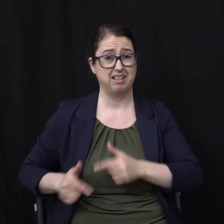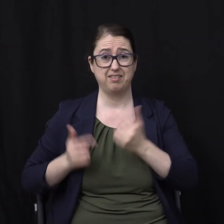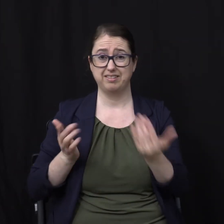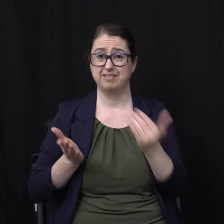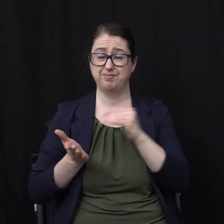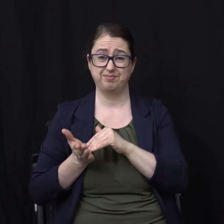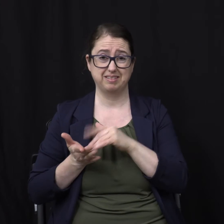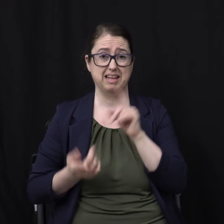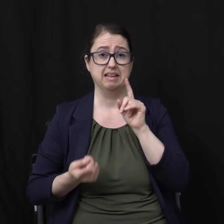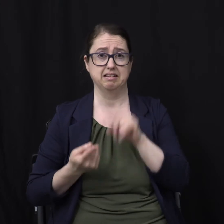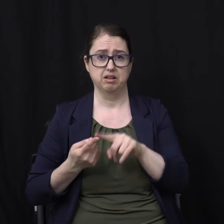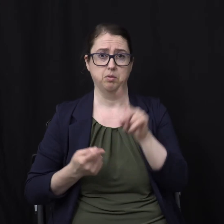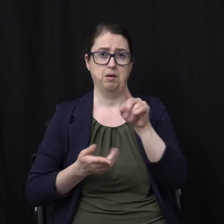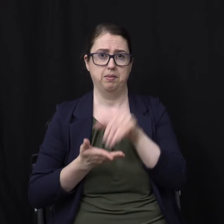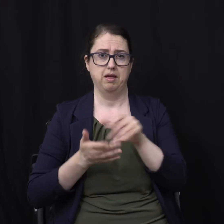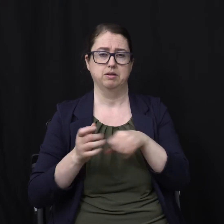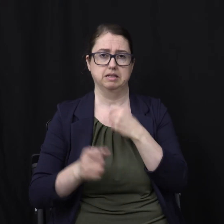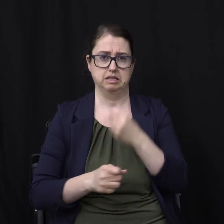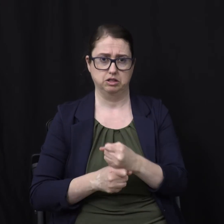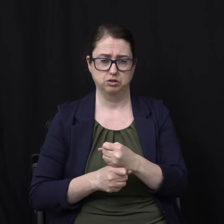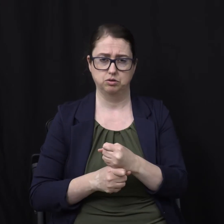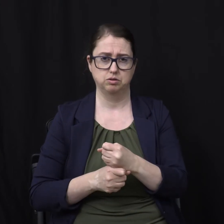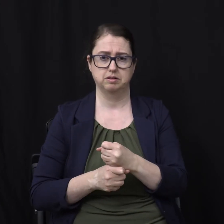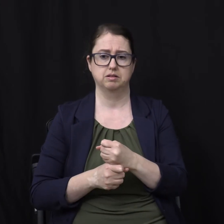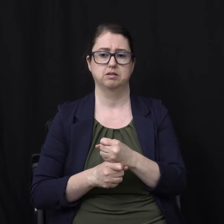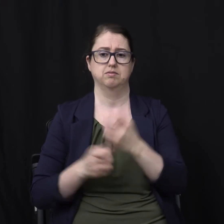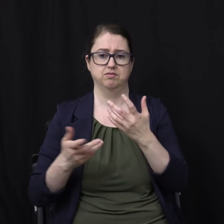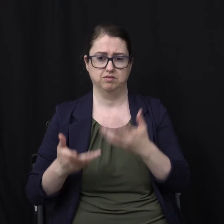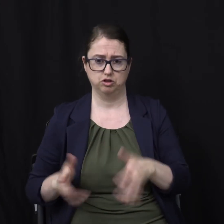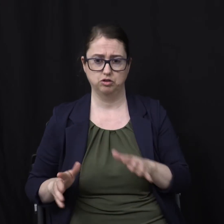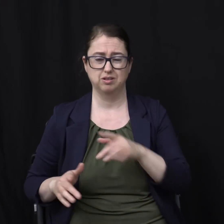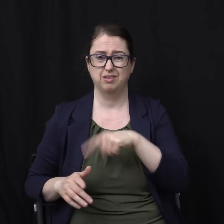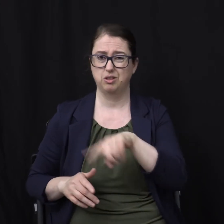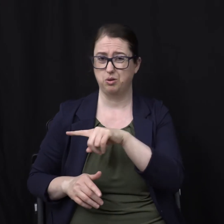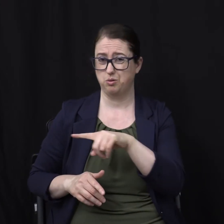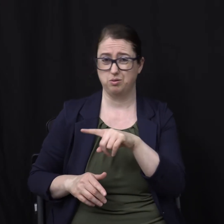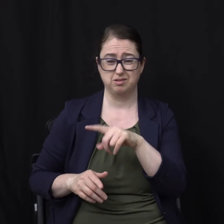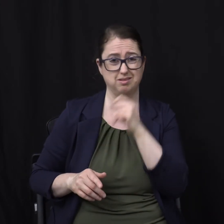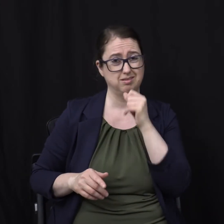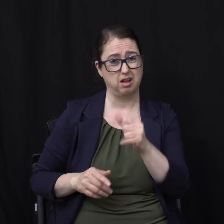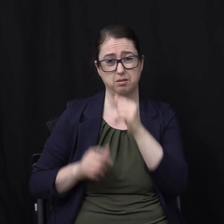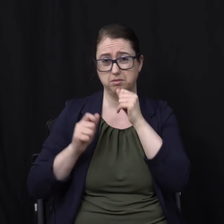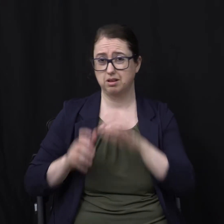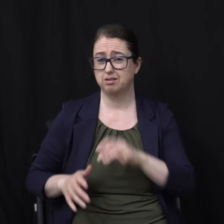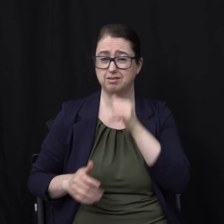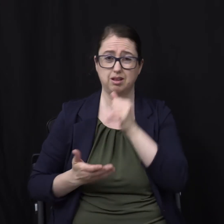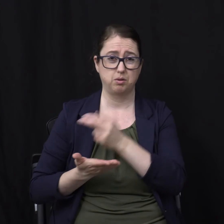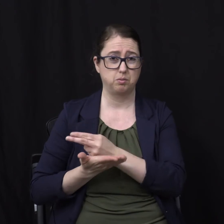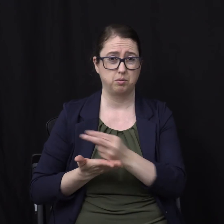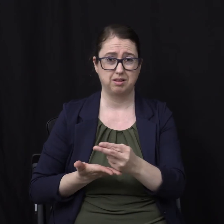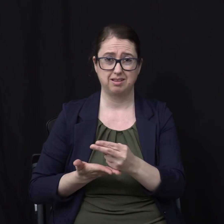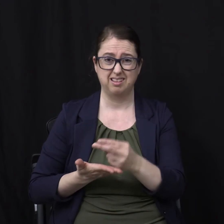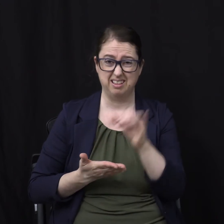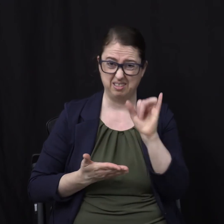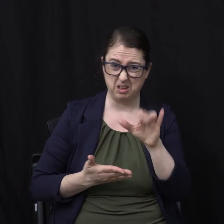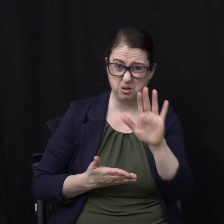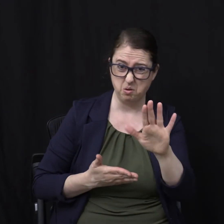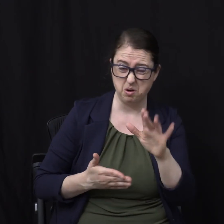years Were finished The rest of the dead The ones who aren't Blessed and holy Is that the resurrection You want to come up